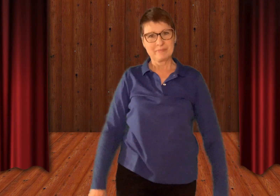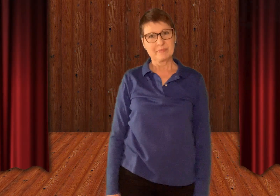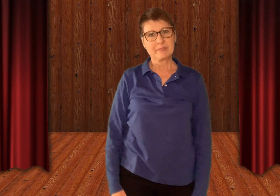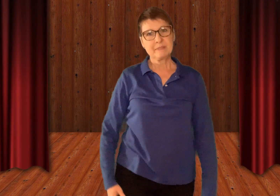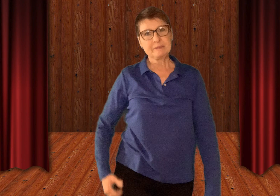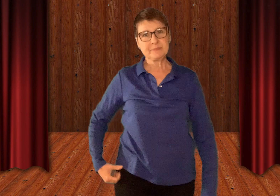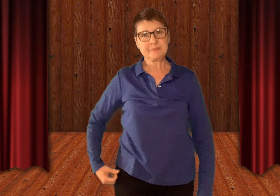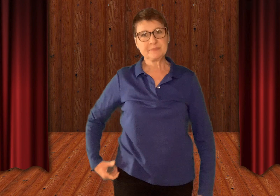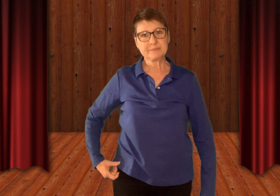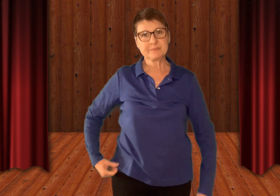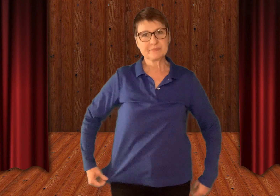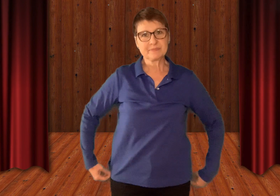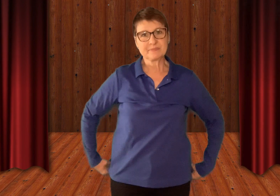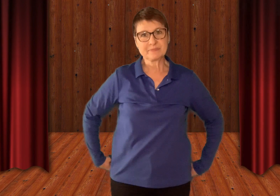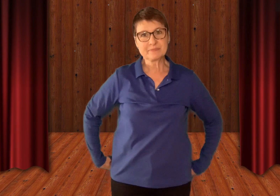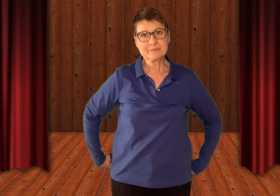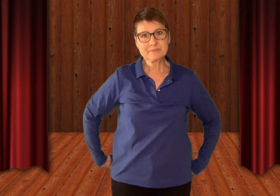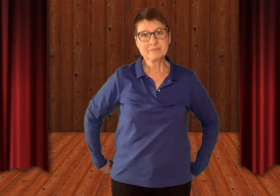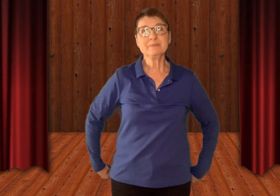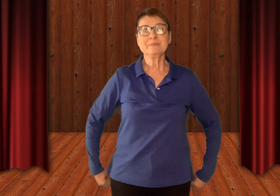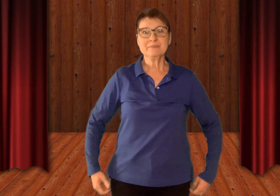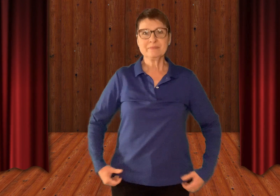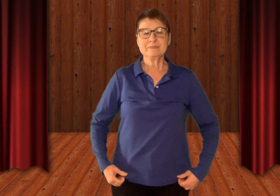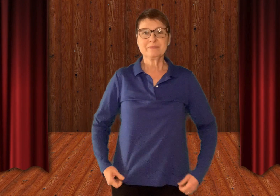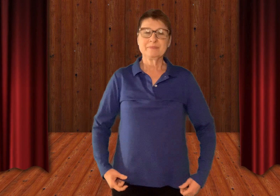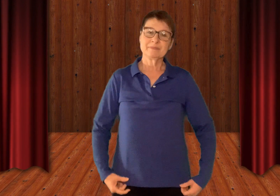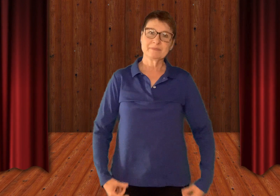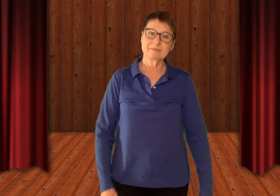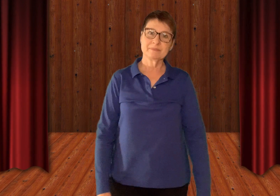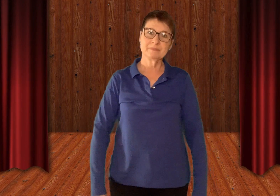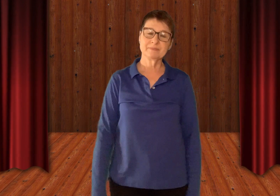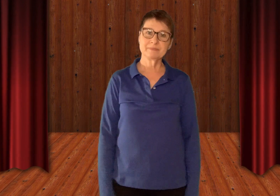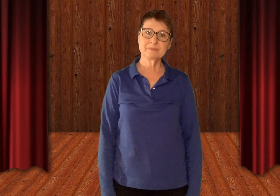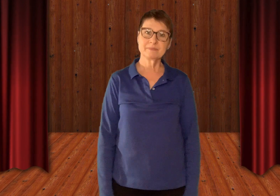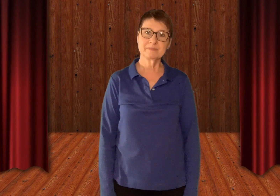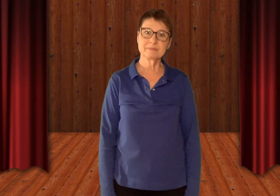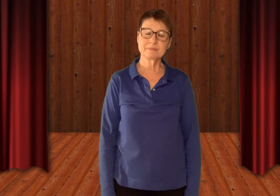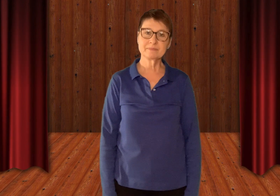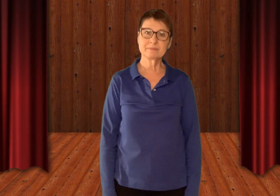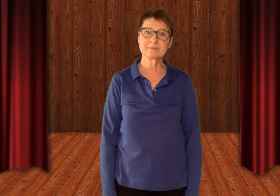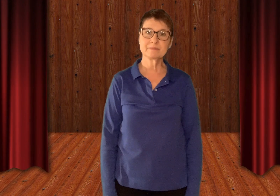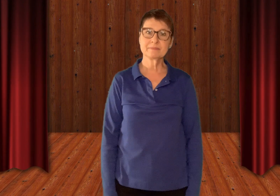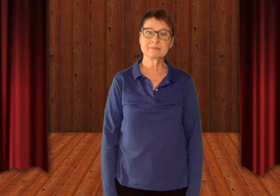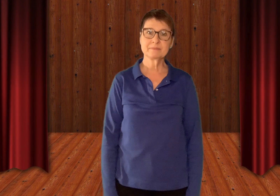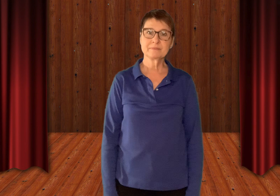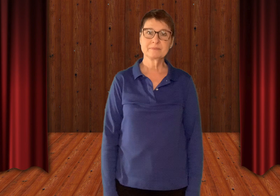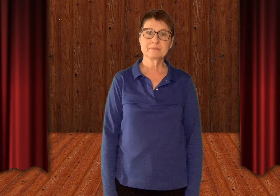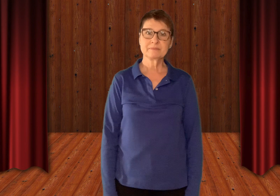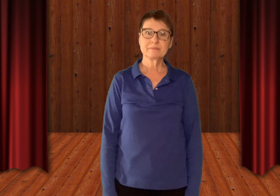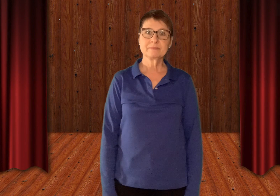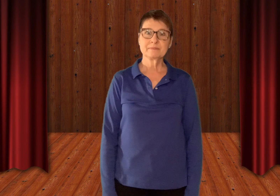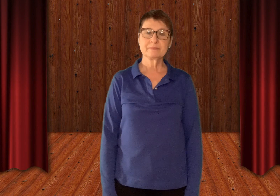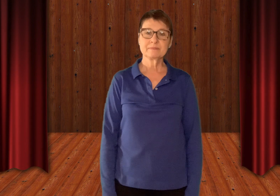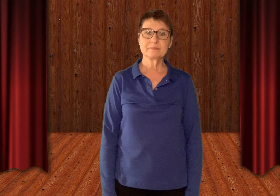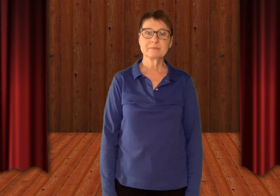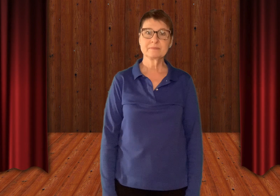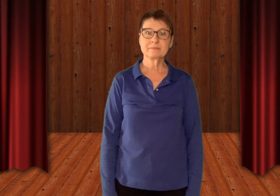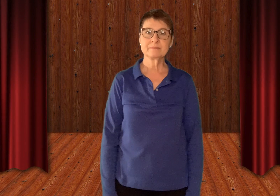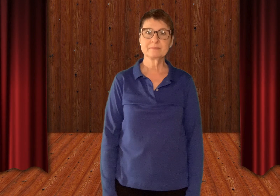Now we are going to move faster. I'm going to call out a level and I want you to quickly move